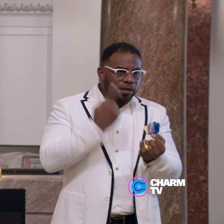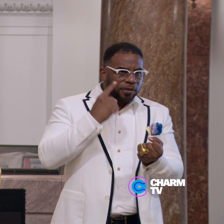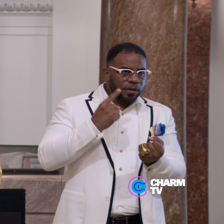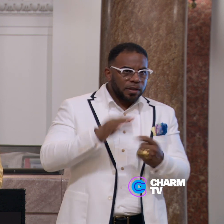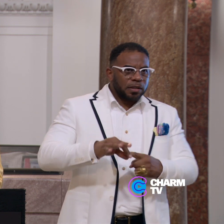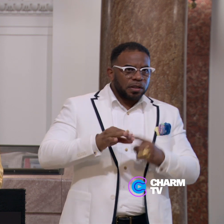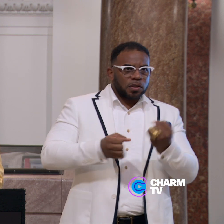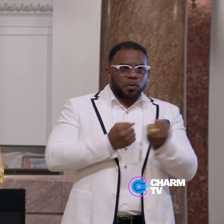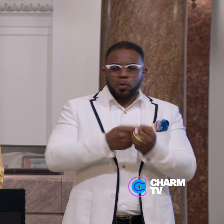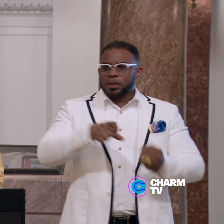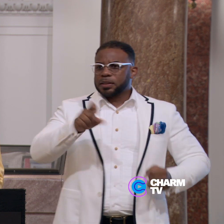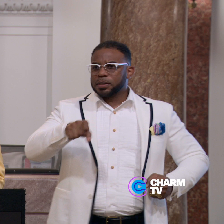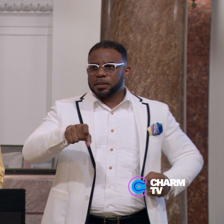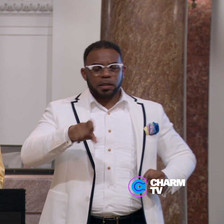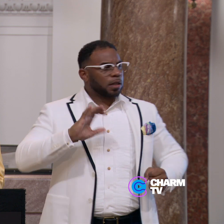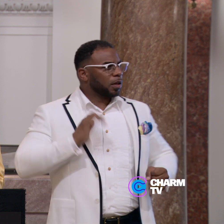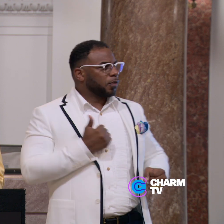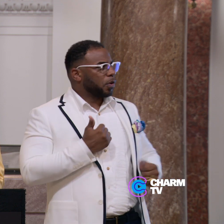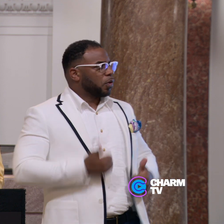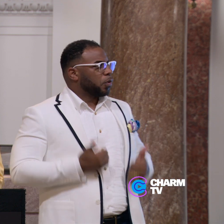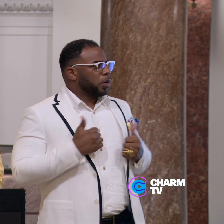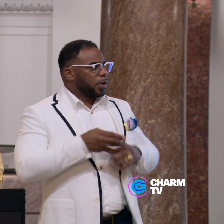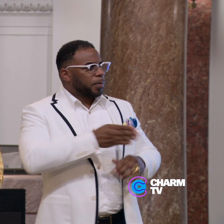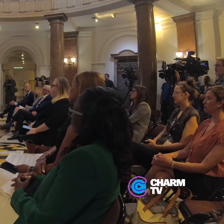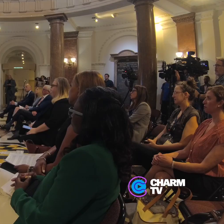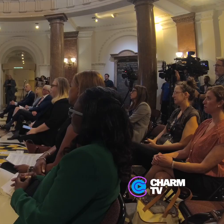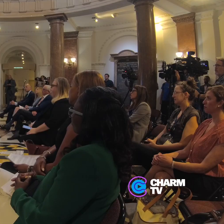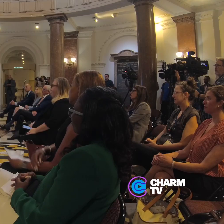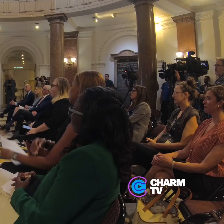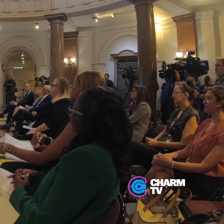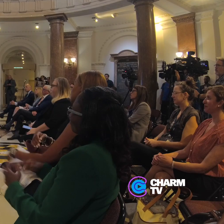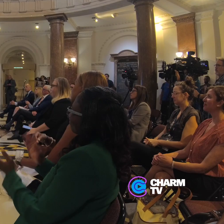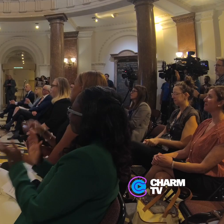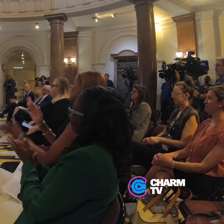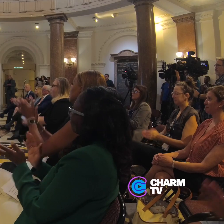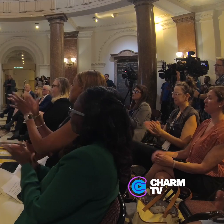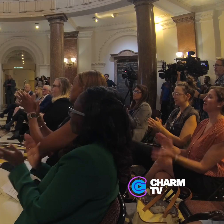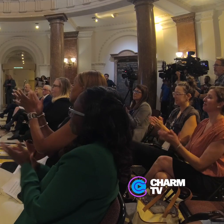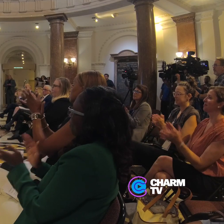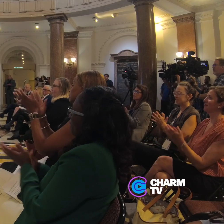distinct support needs of our residents in Baltimore. Thank you very much.